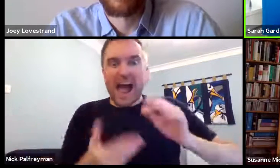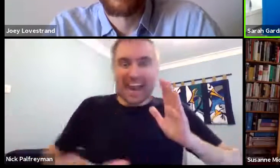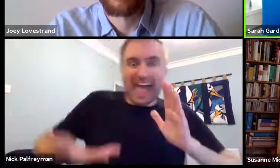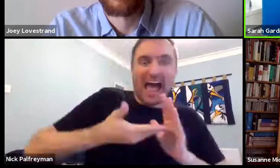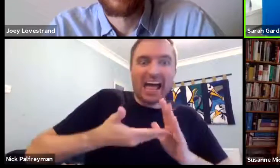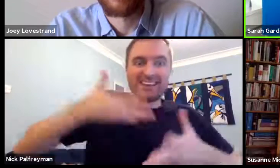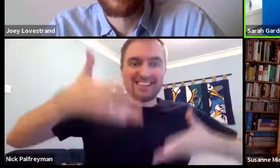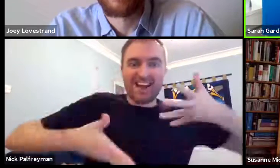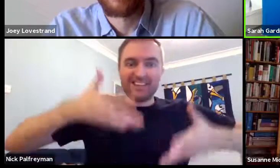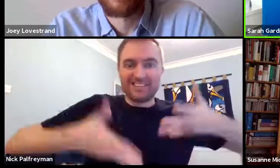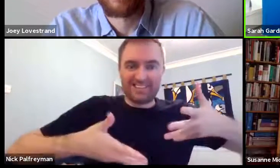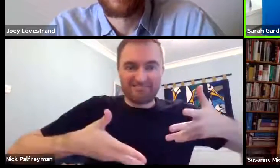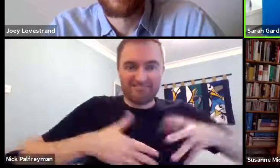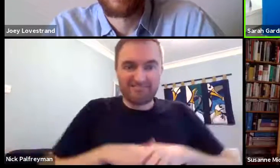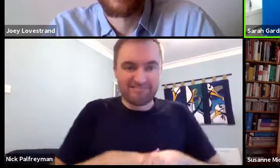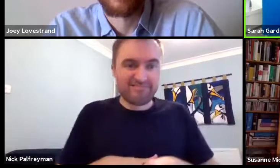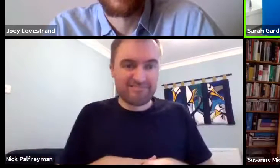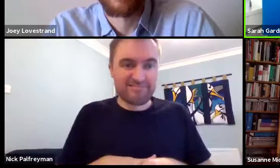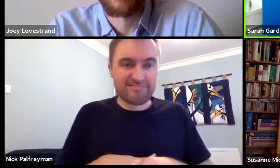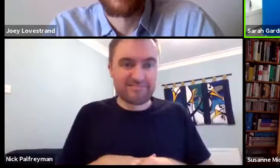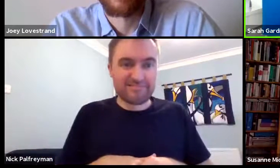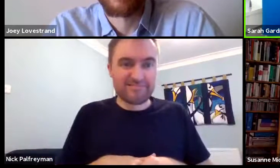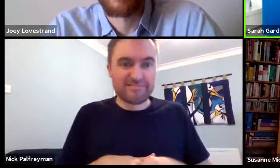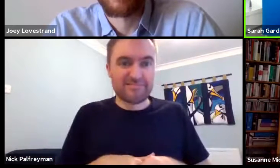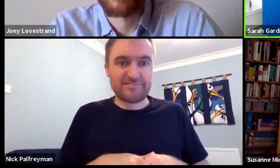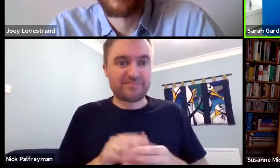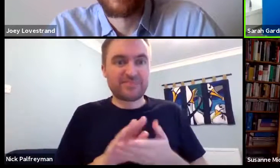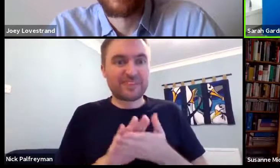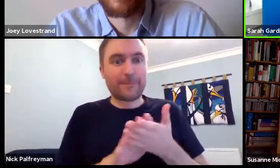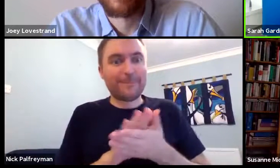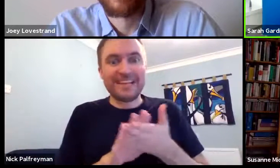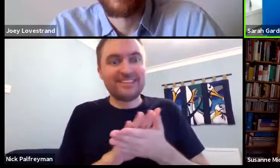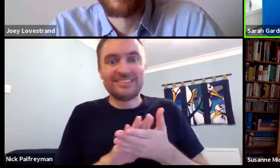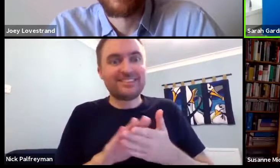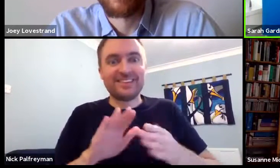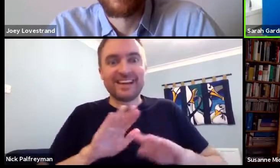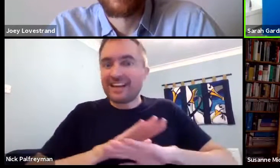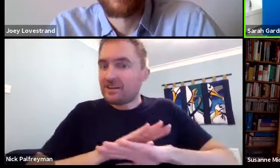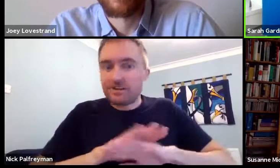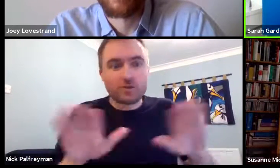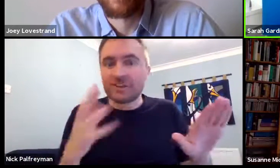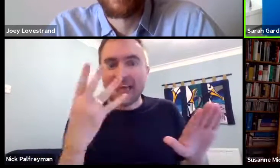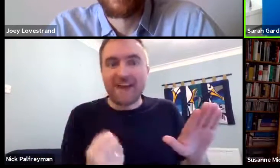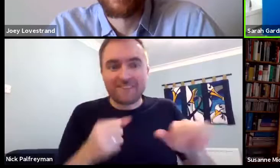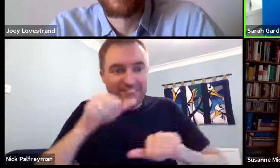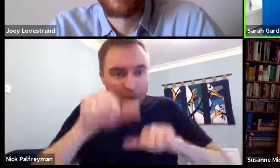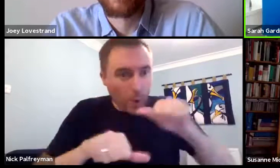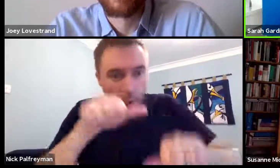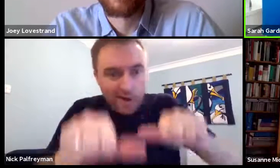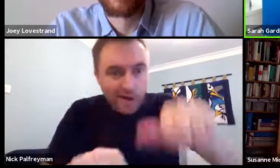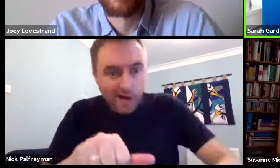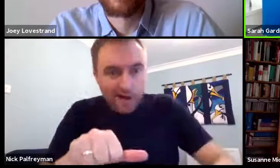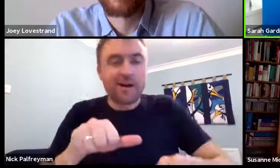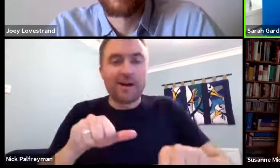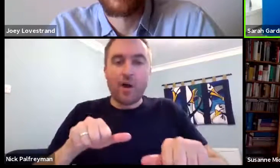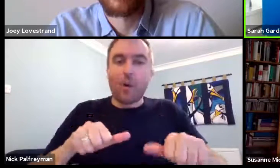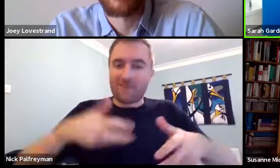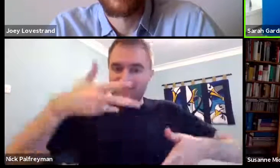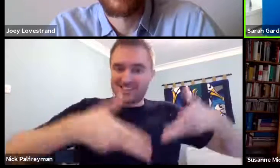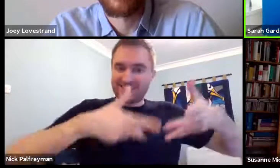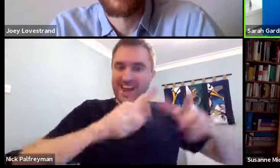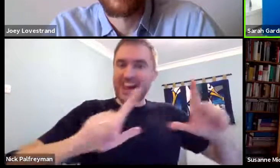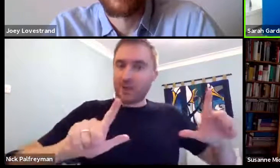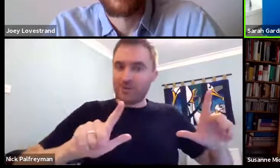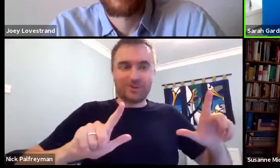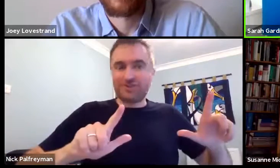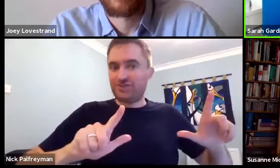language, that dominant spoken language, and adding signs. So it means that it doesn't